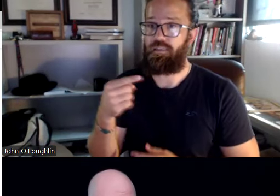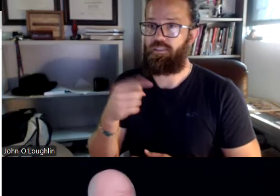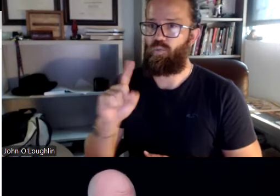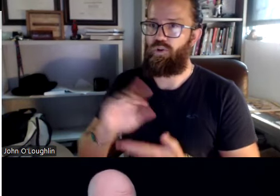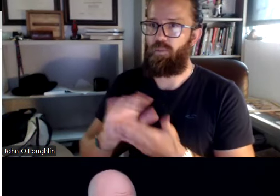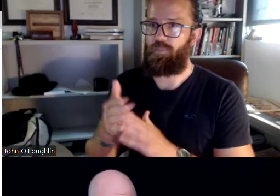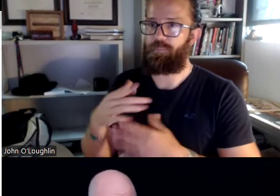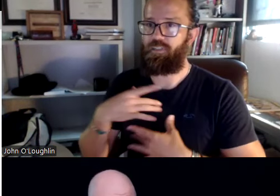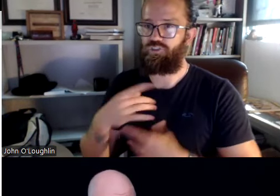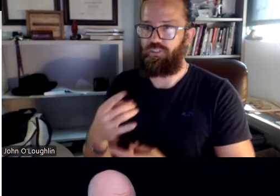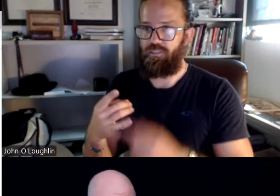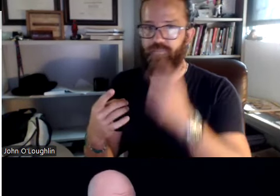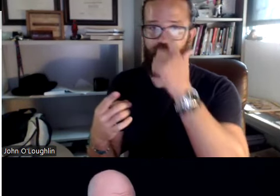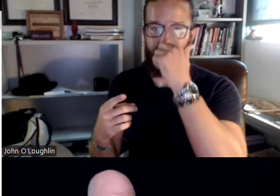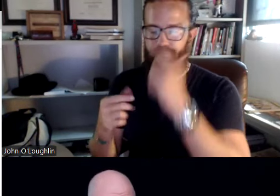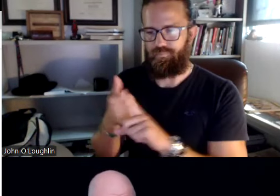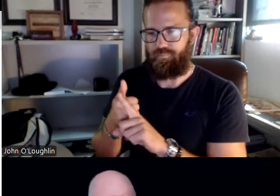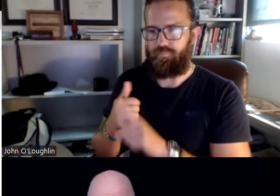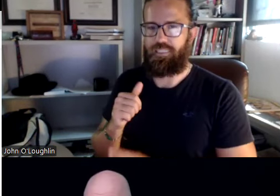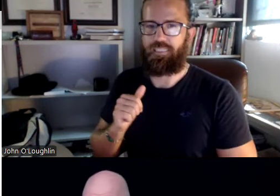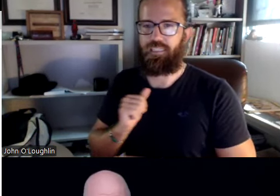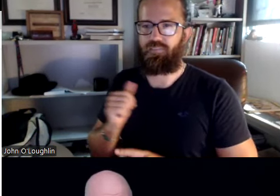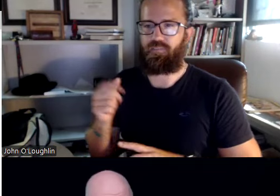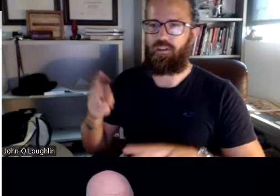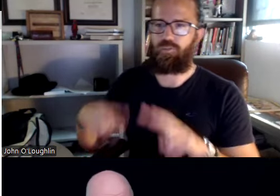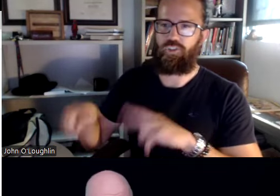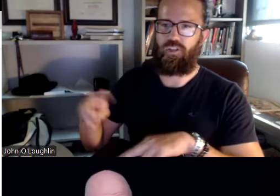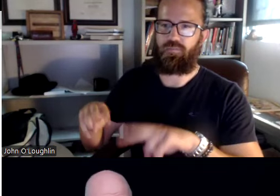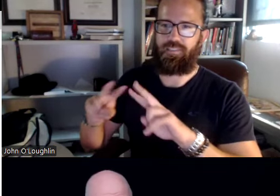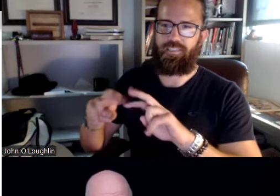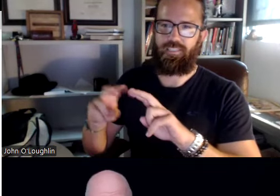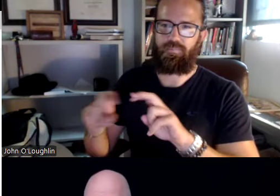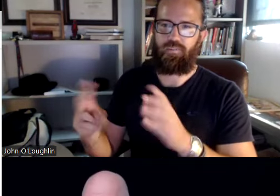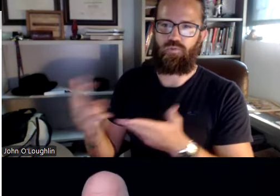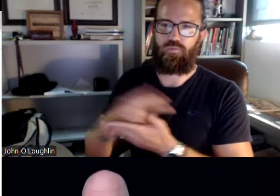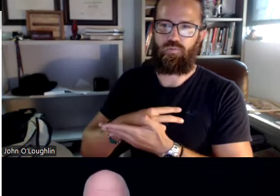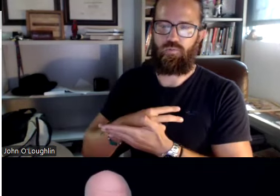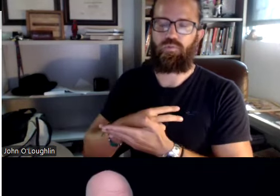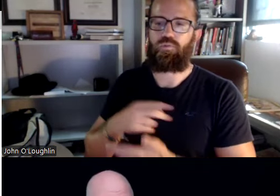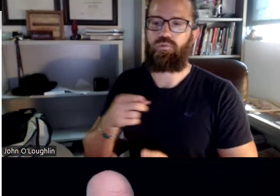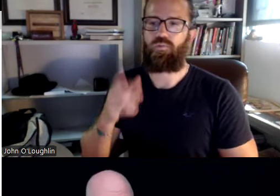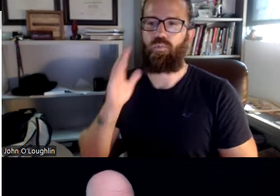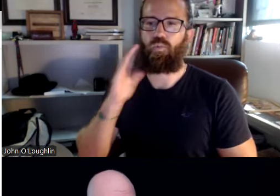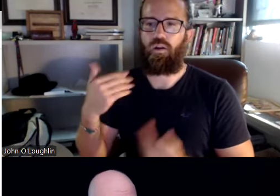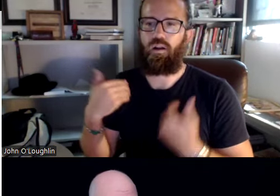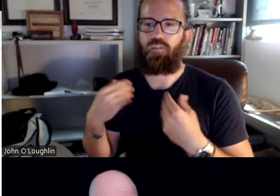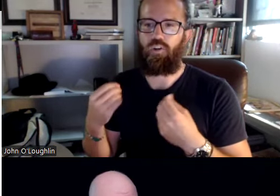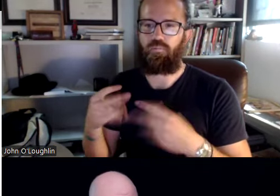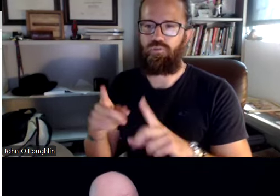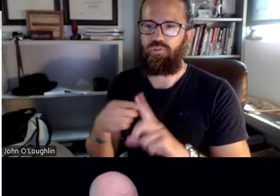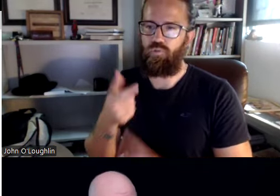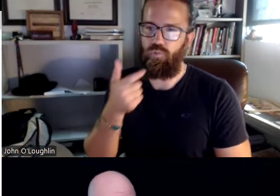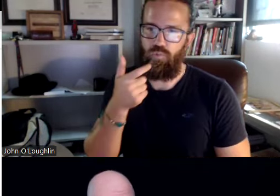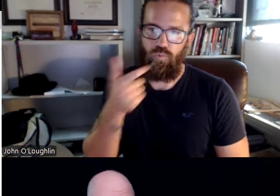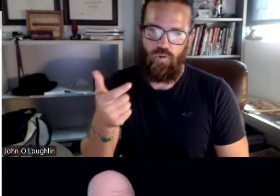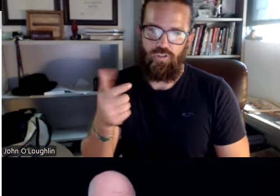This one here, this is becoming interesting. Self-observation assessment review.